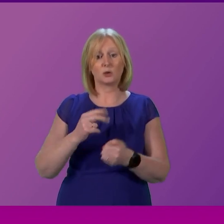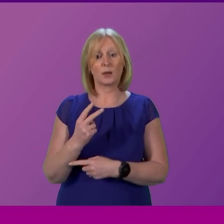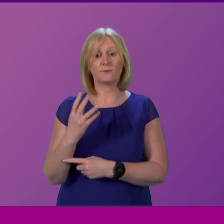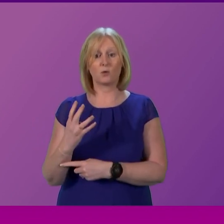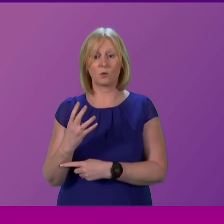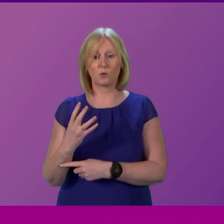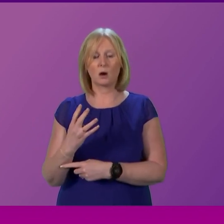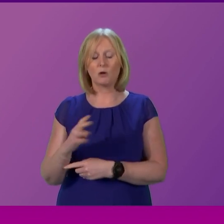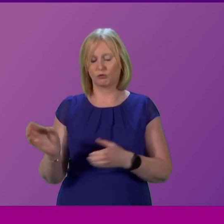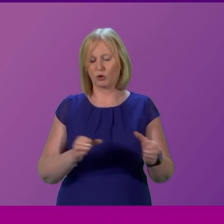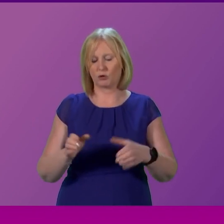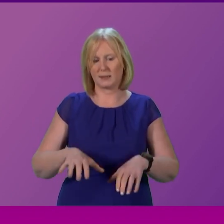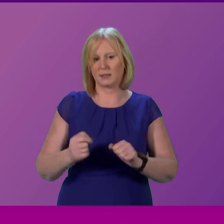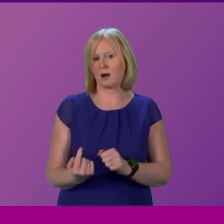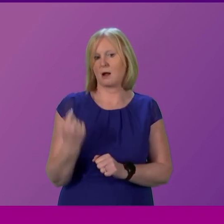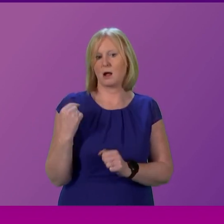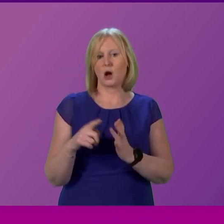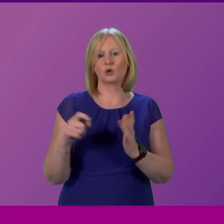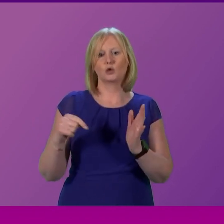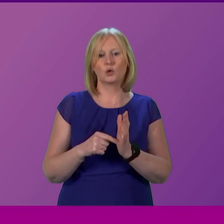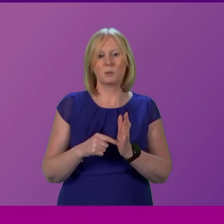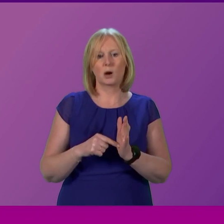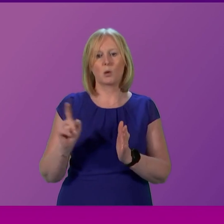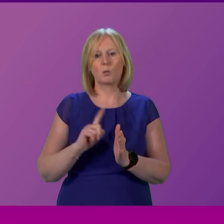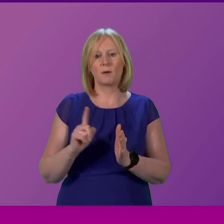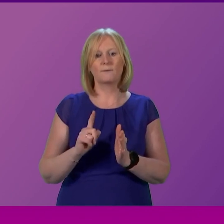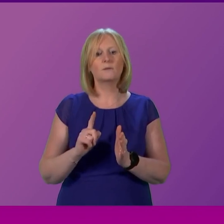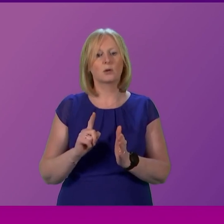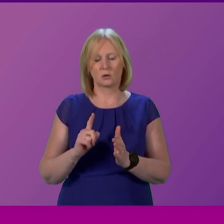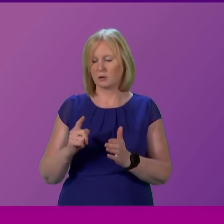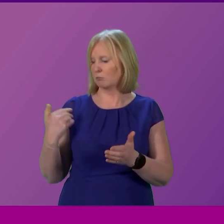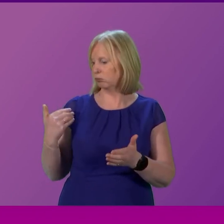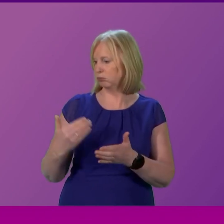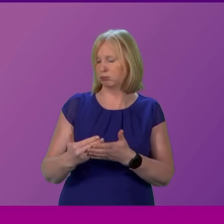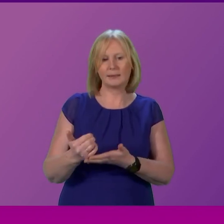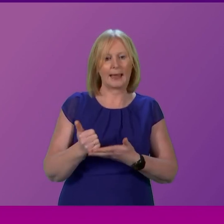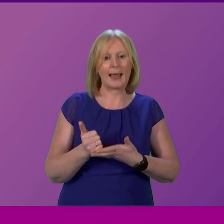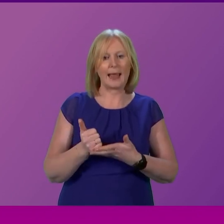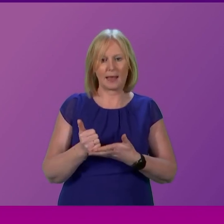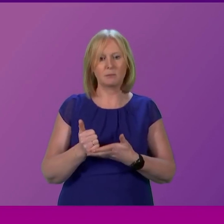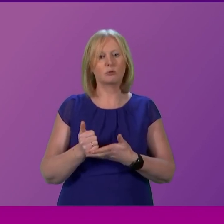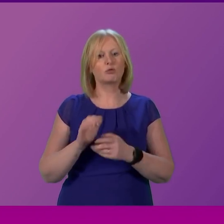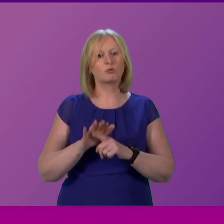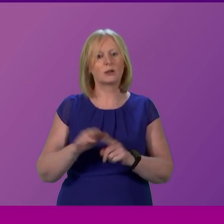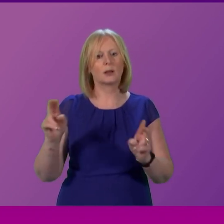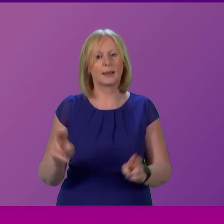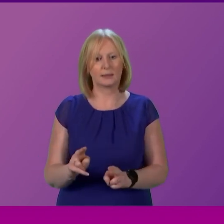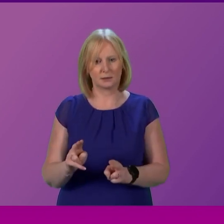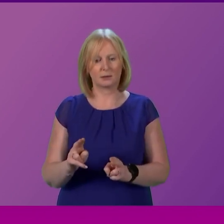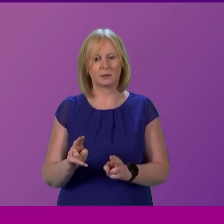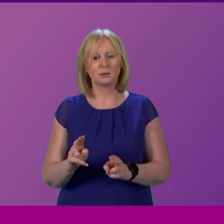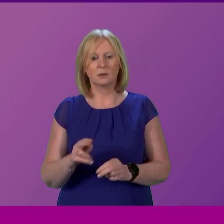the recruitment began in October to help with the festive period as well so we'll continue to recruit that will help with constituents that he has